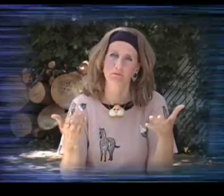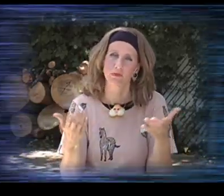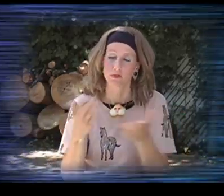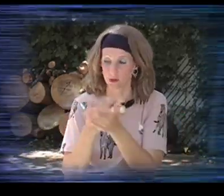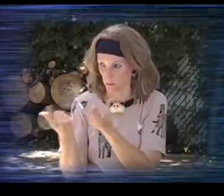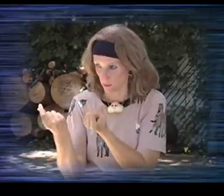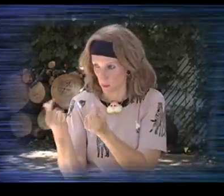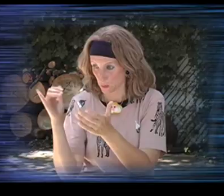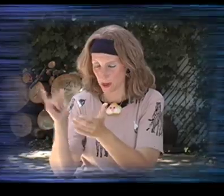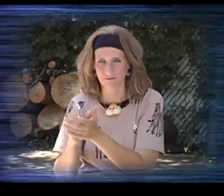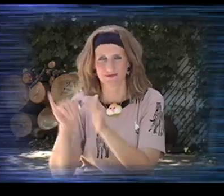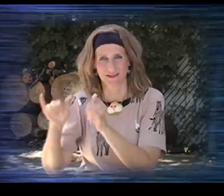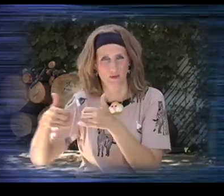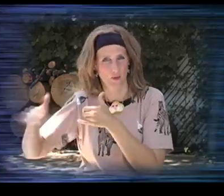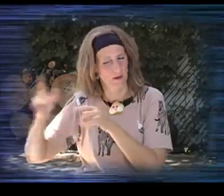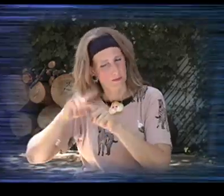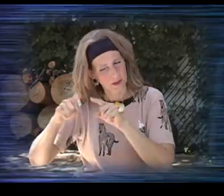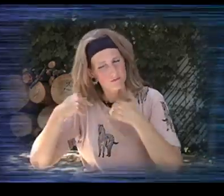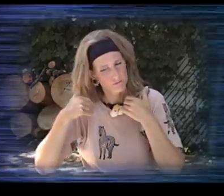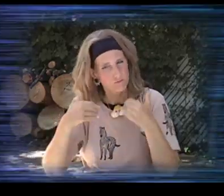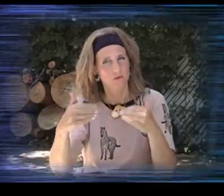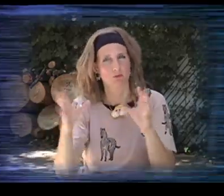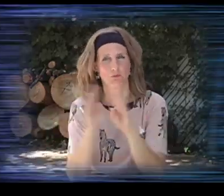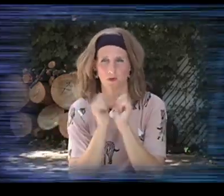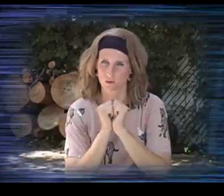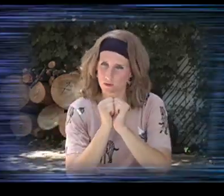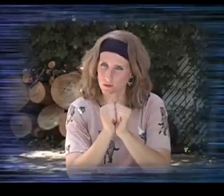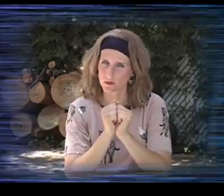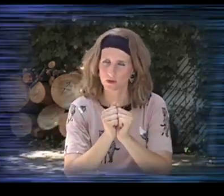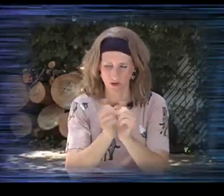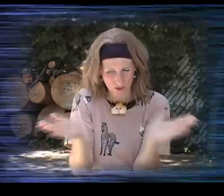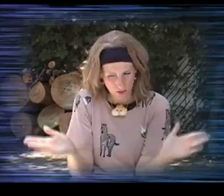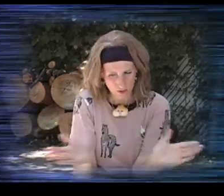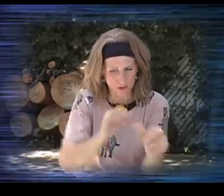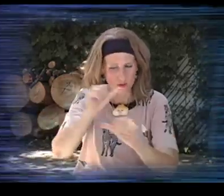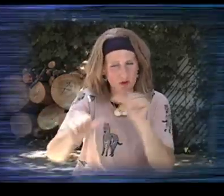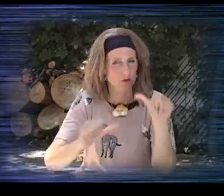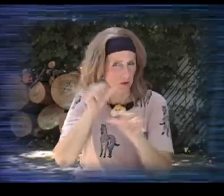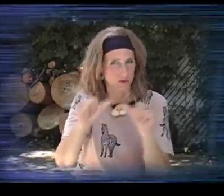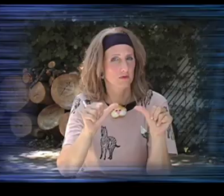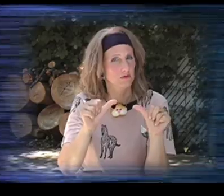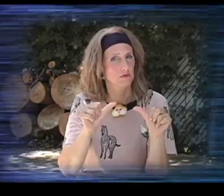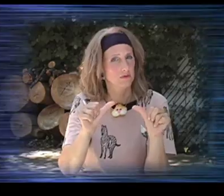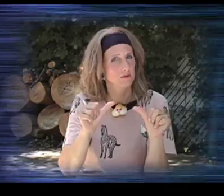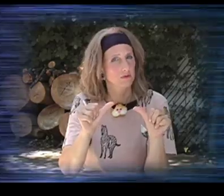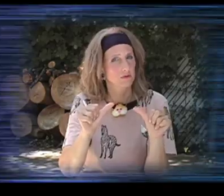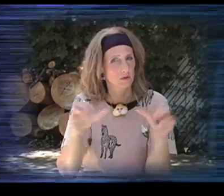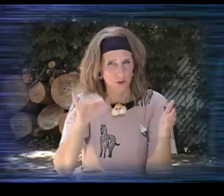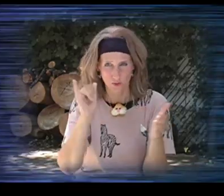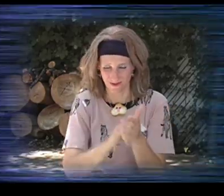some people are in the habit of staying away but go ahead and meet together and encourage one another do